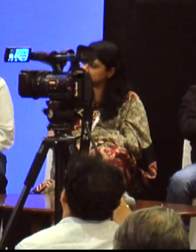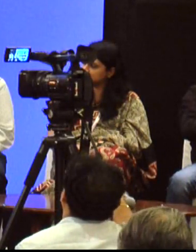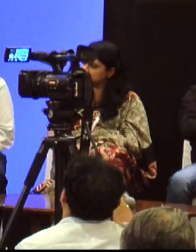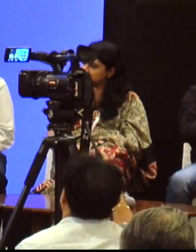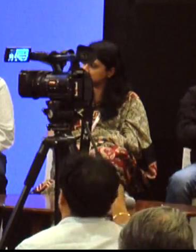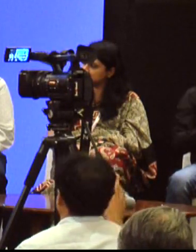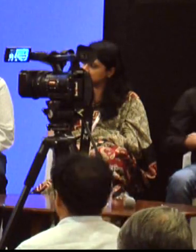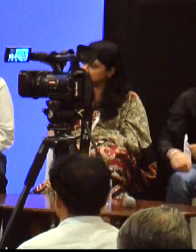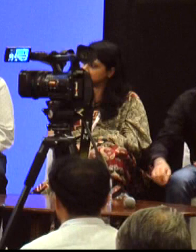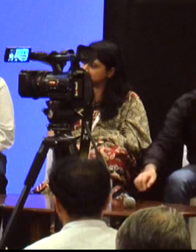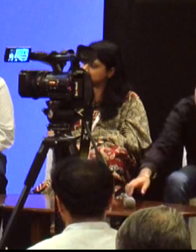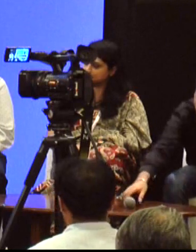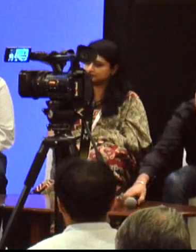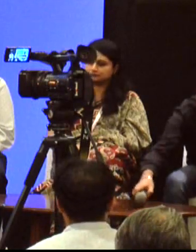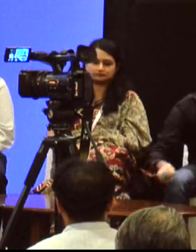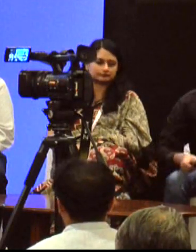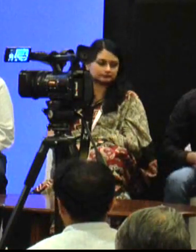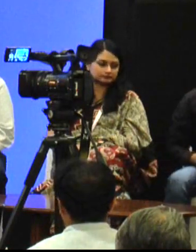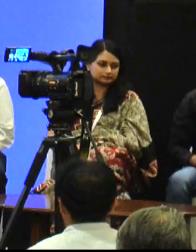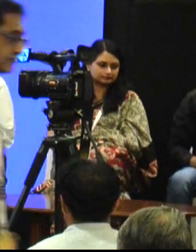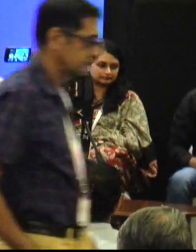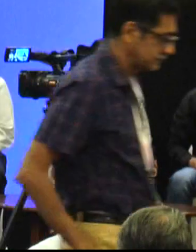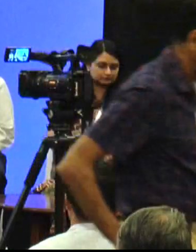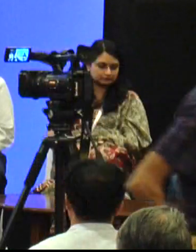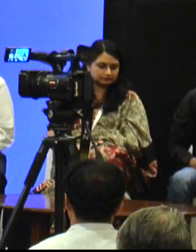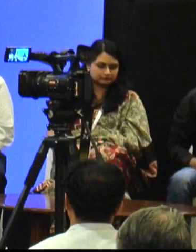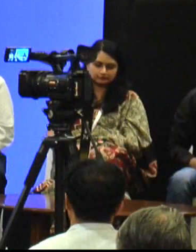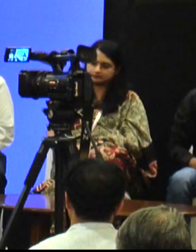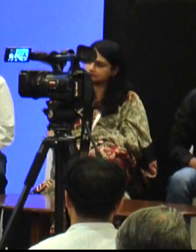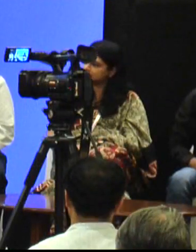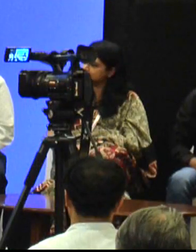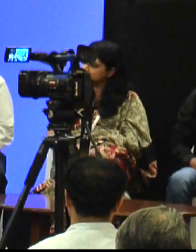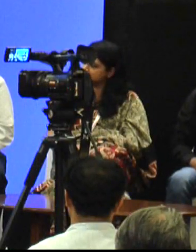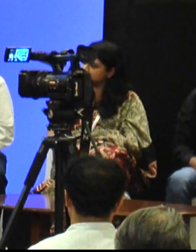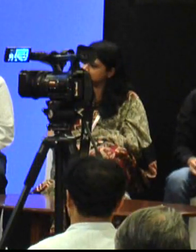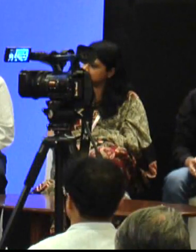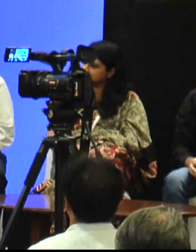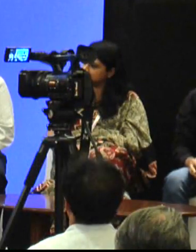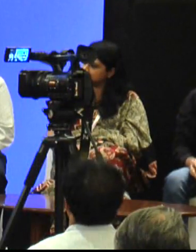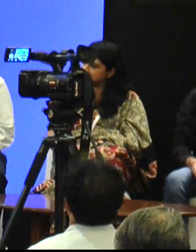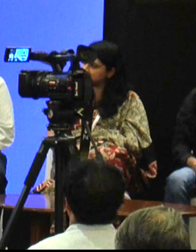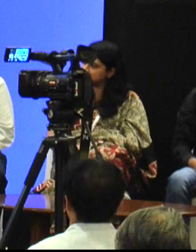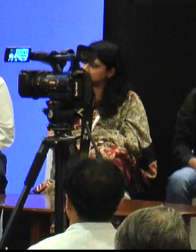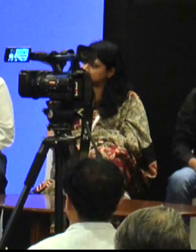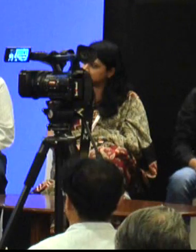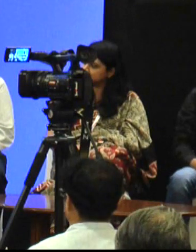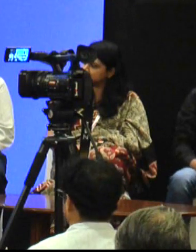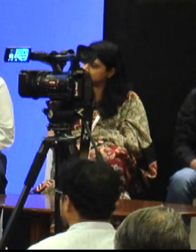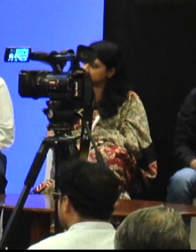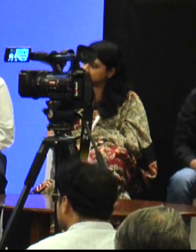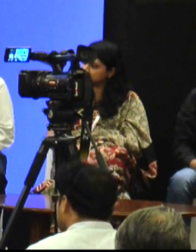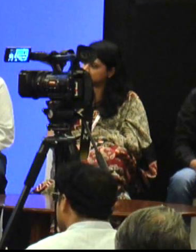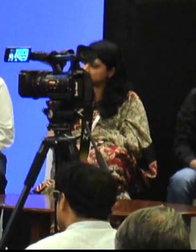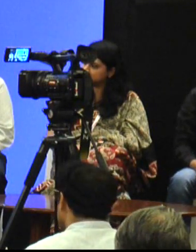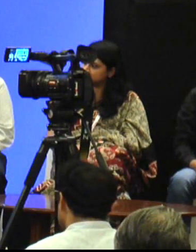to you, Akul. We just heard from Sridhar and for Amazon, it's not been a recent journey. They've been through it for